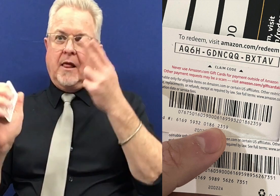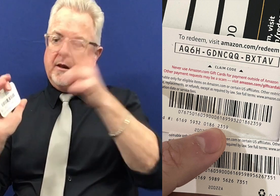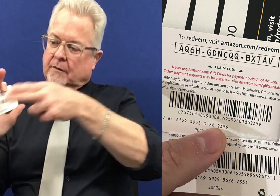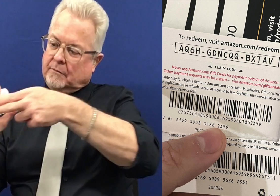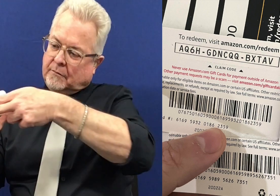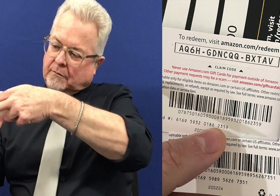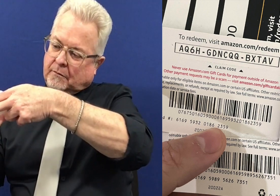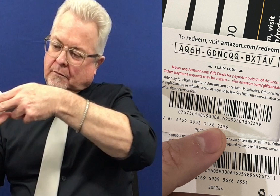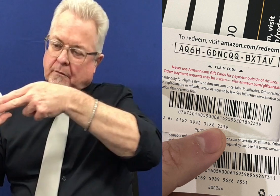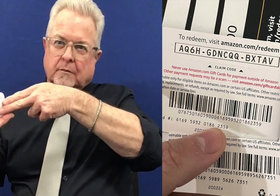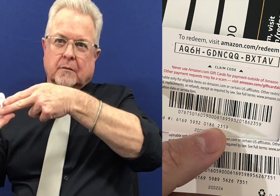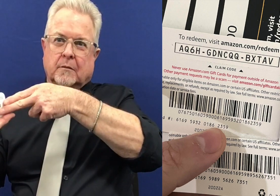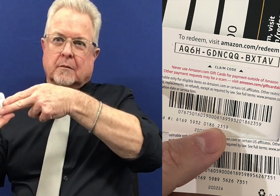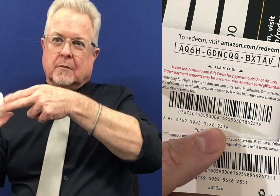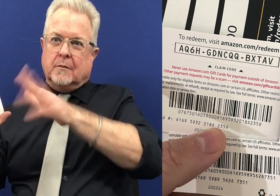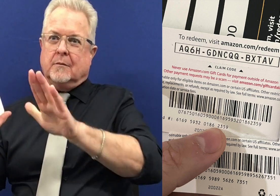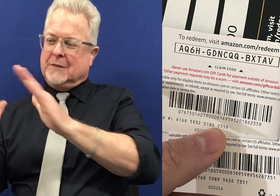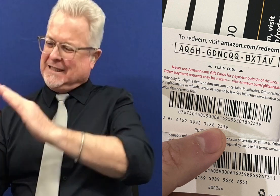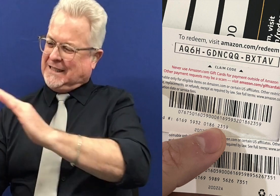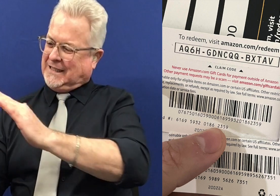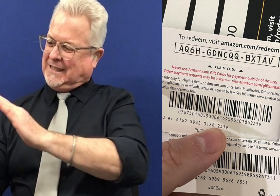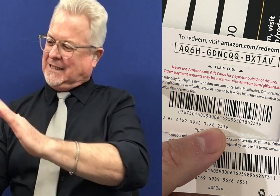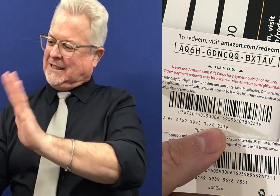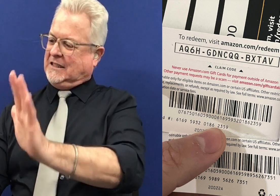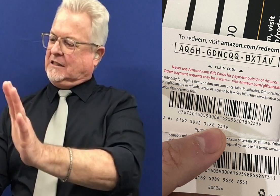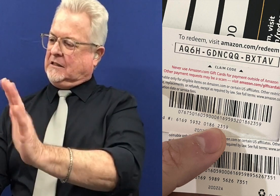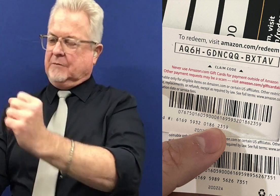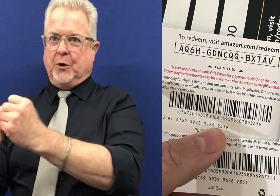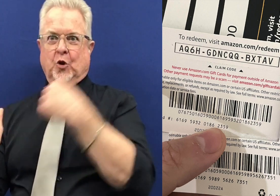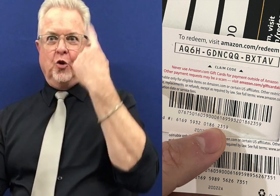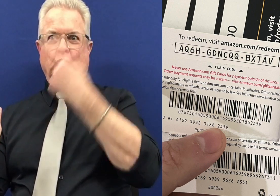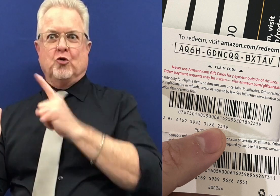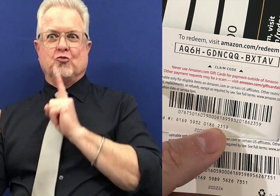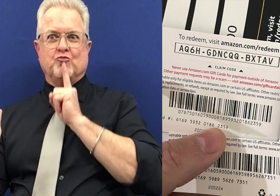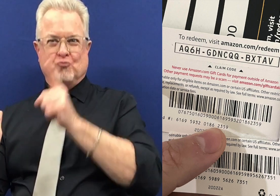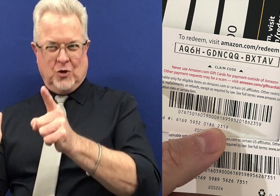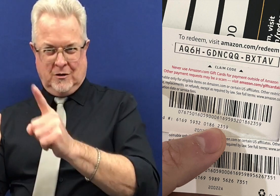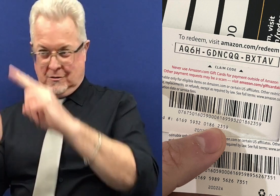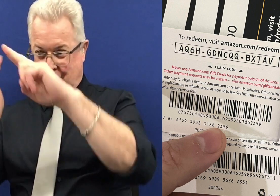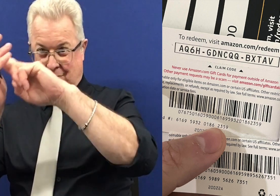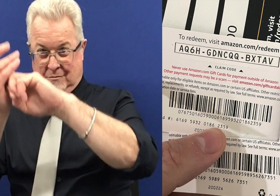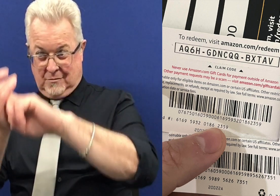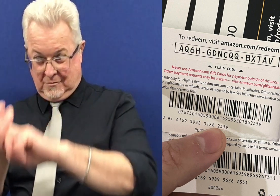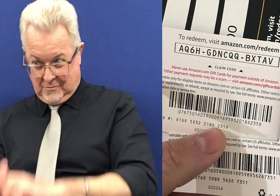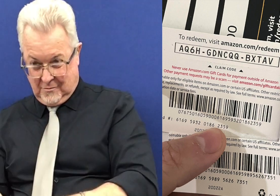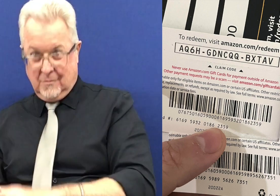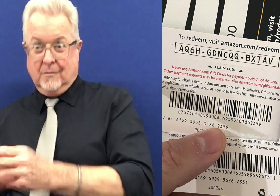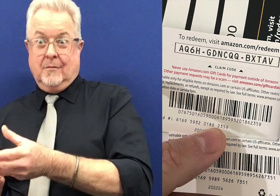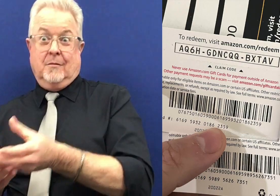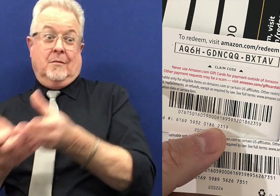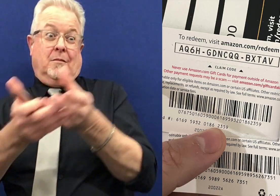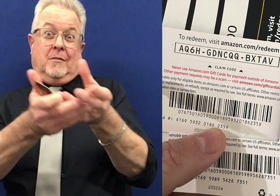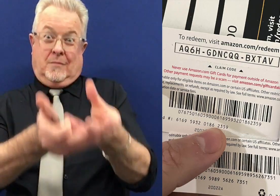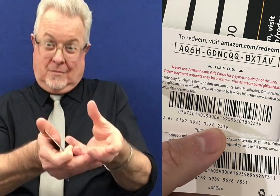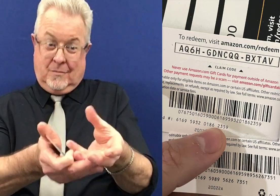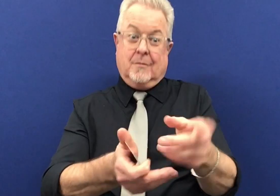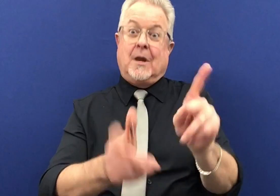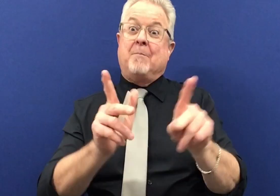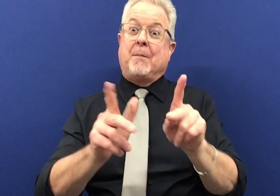and then they make a fake label that they put over that barcode and it looks very real and then they put